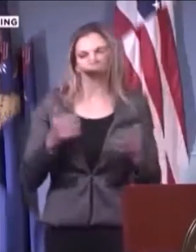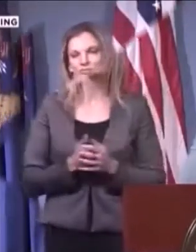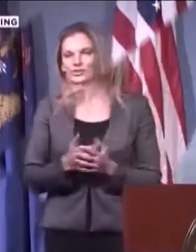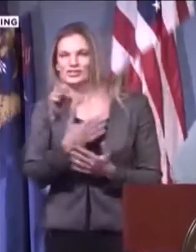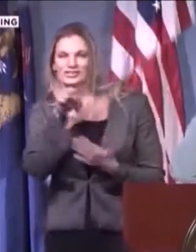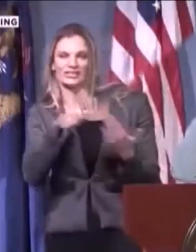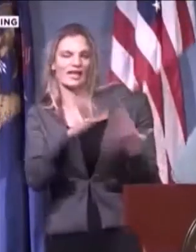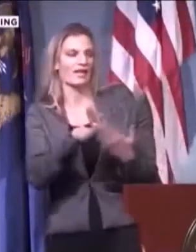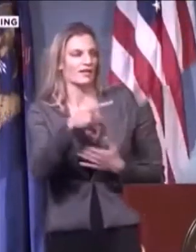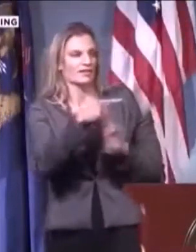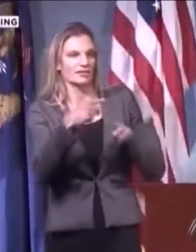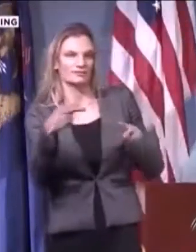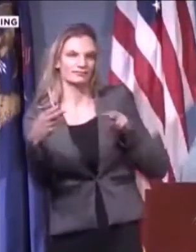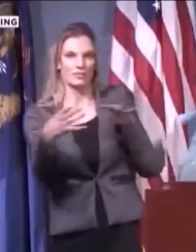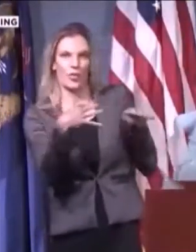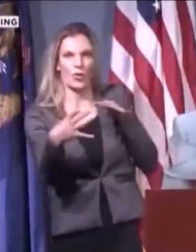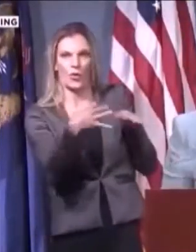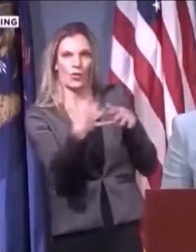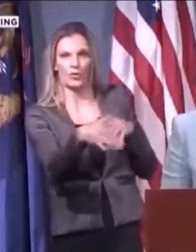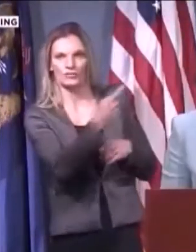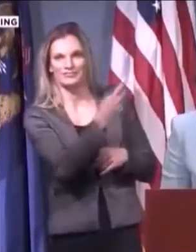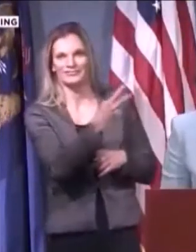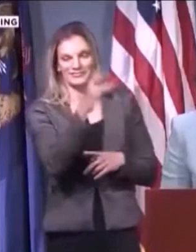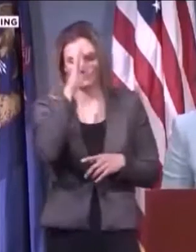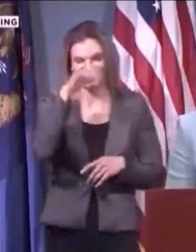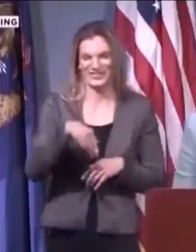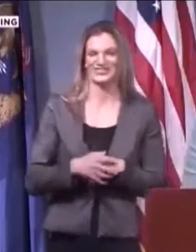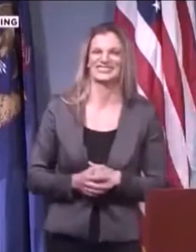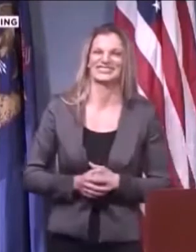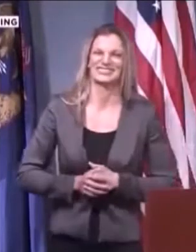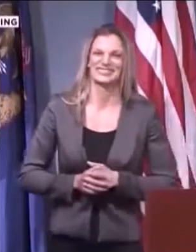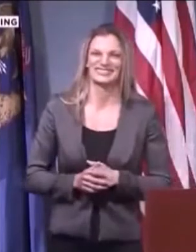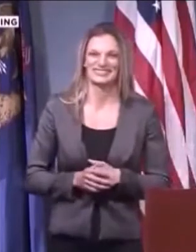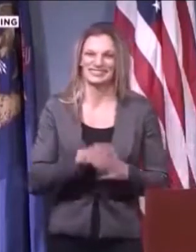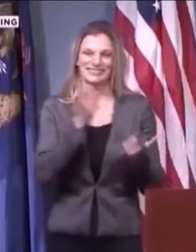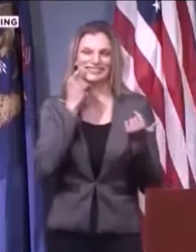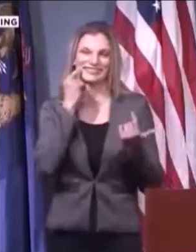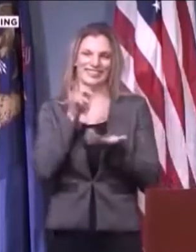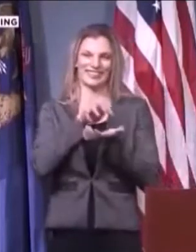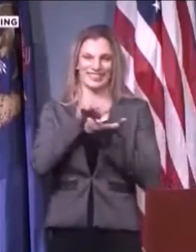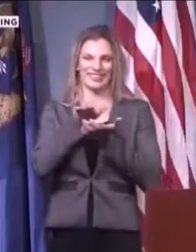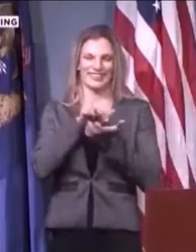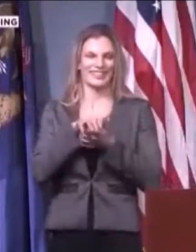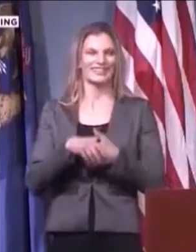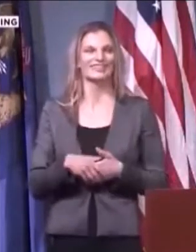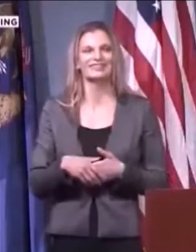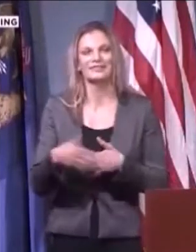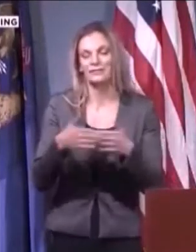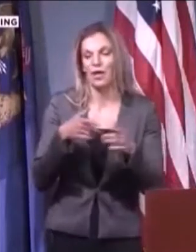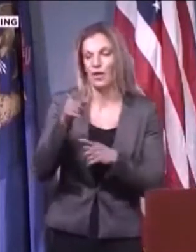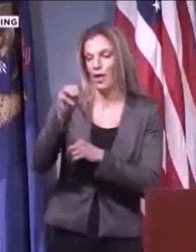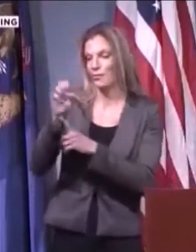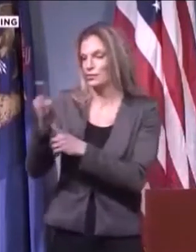us to fight each other. This is our leader. Real nice leadership skills there. Real good, governor.